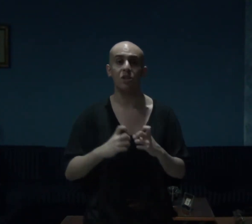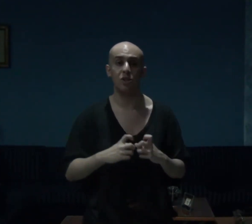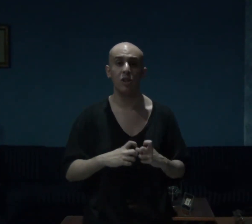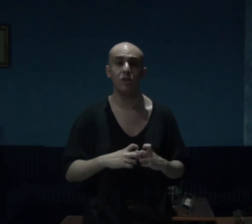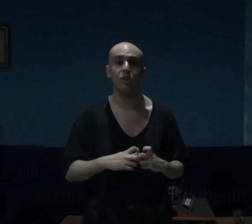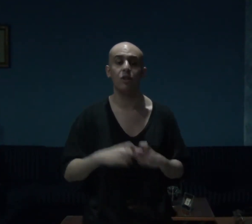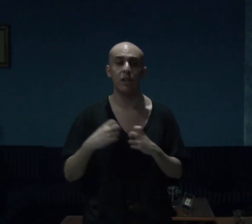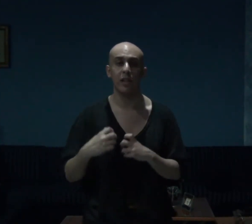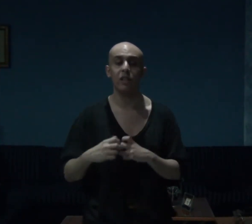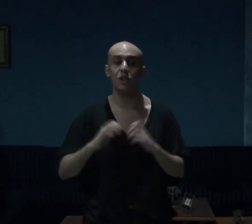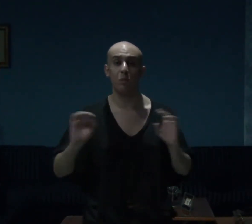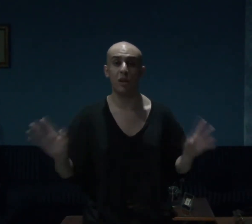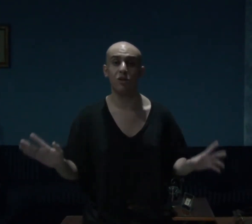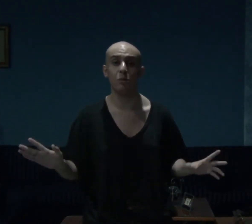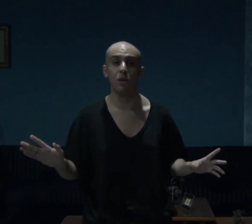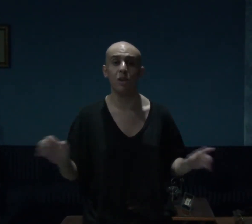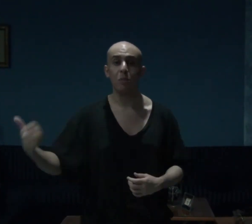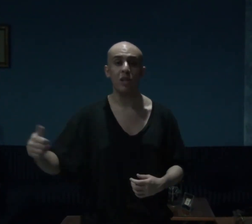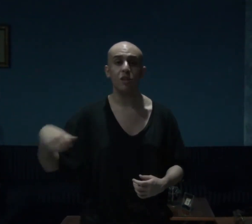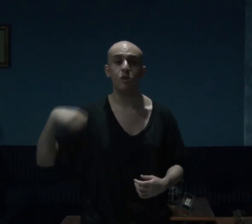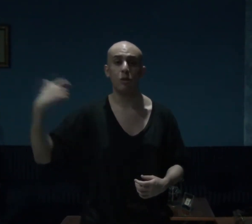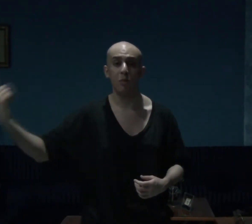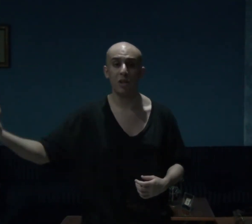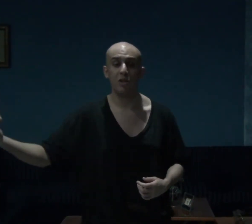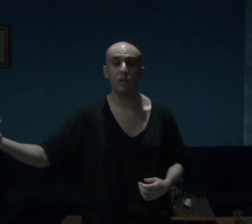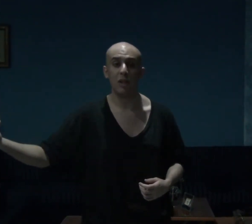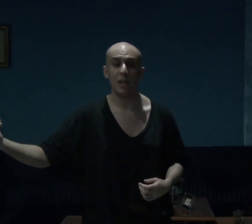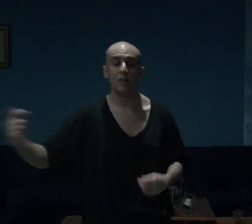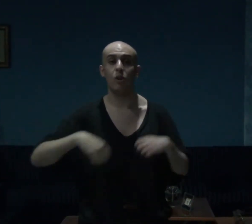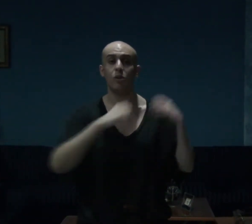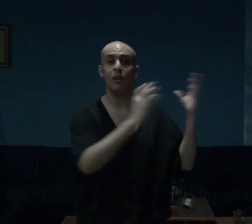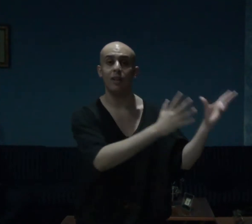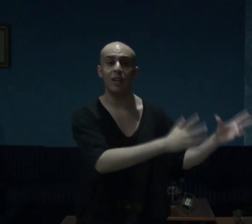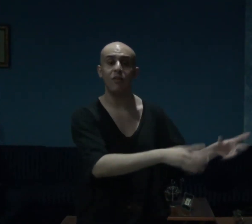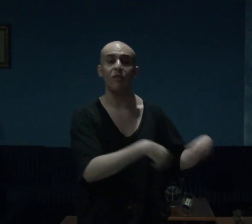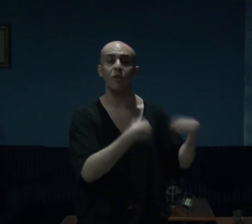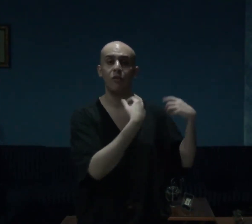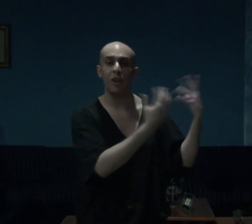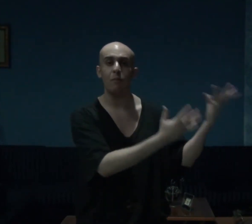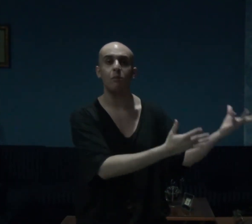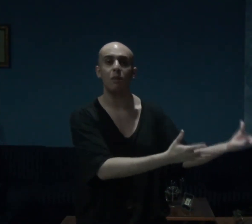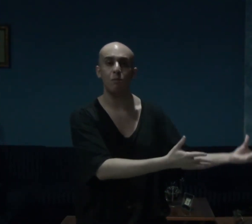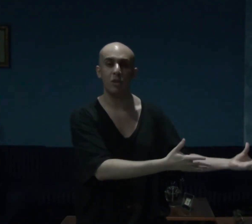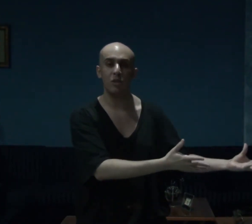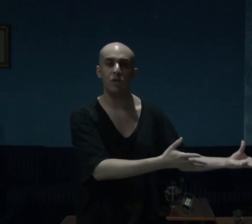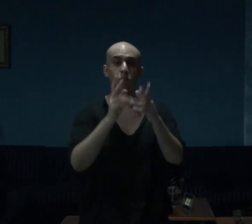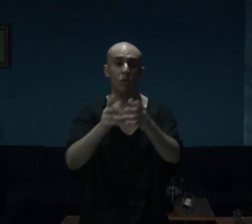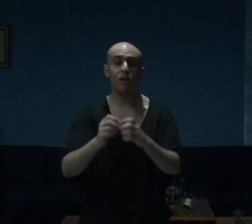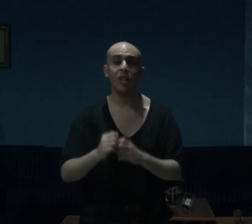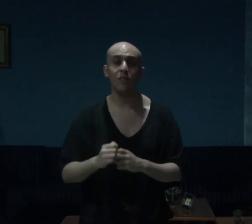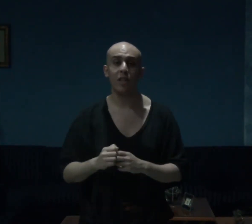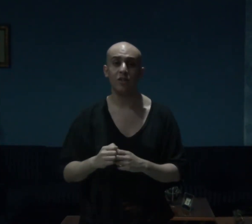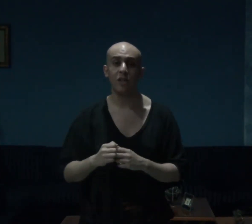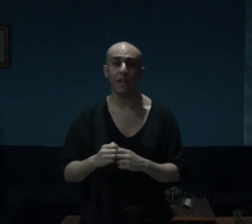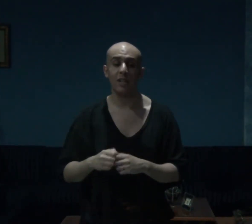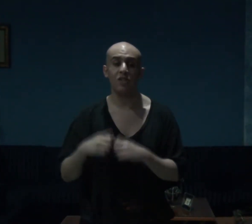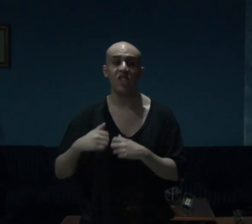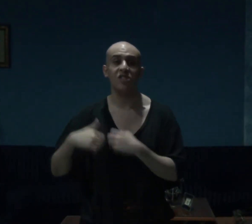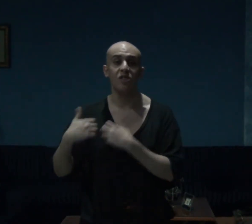assaulted online is possible be it your personal life or the life of your family members your life guys and gals is in